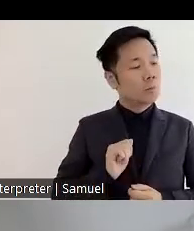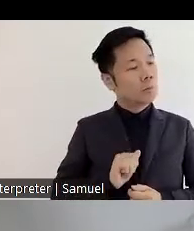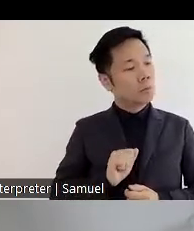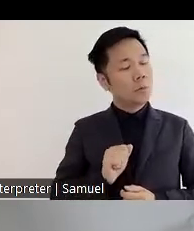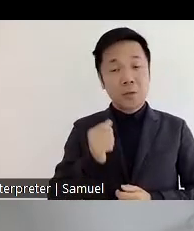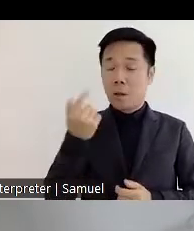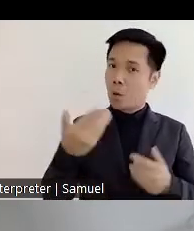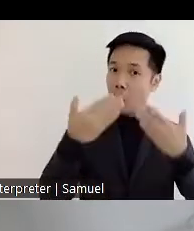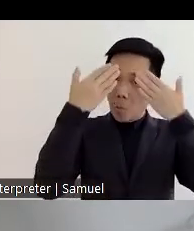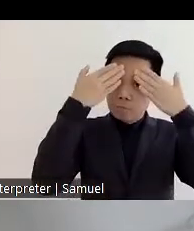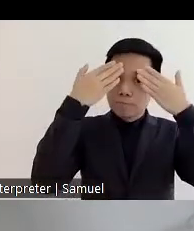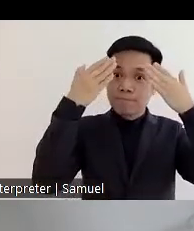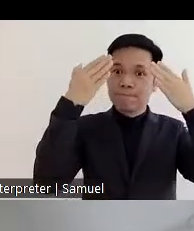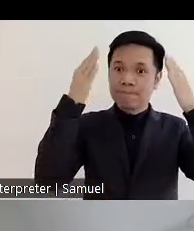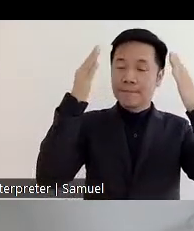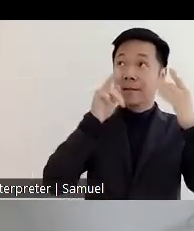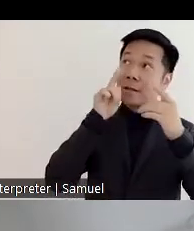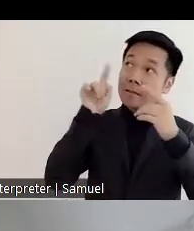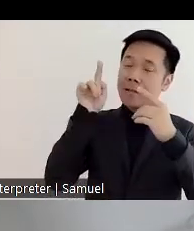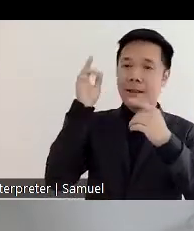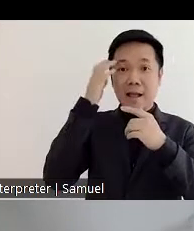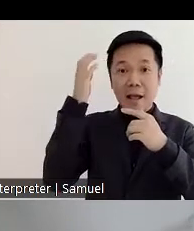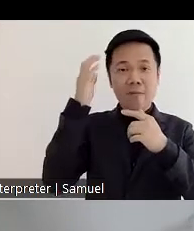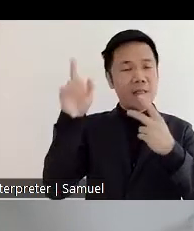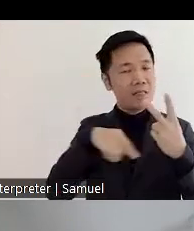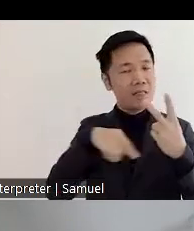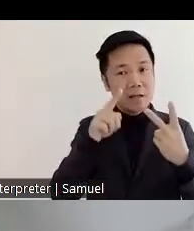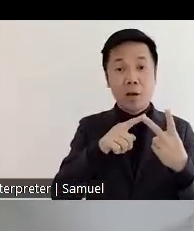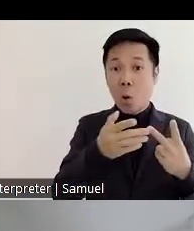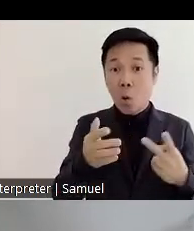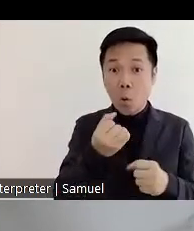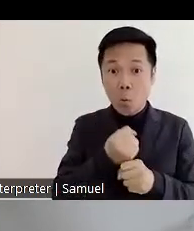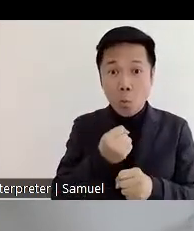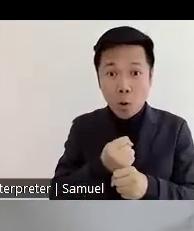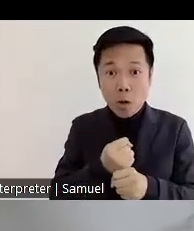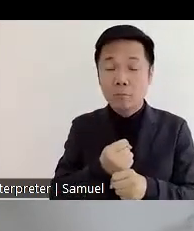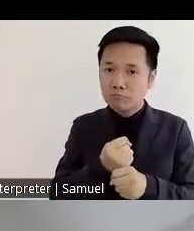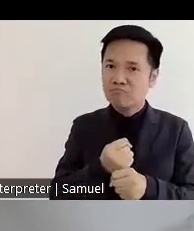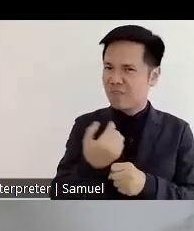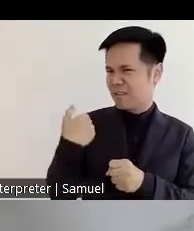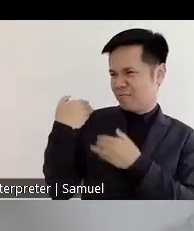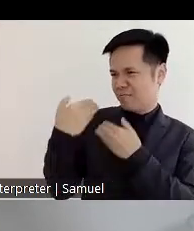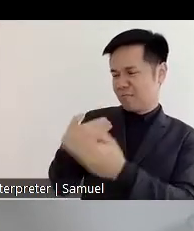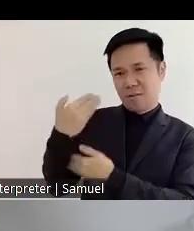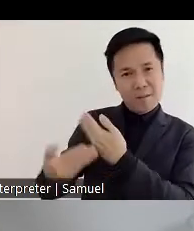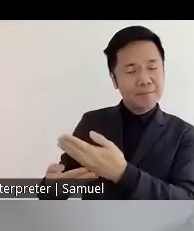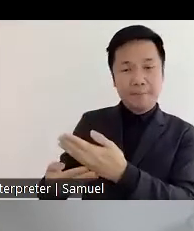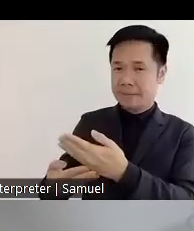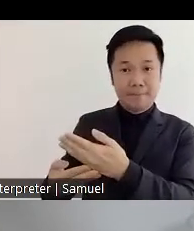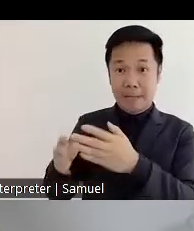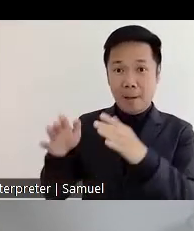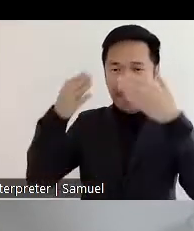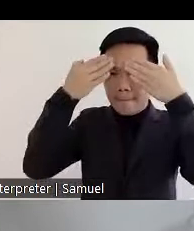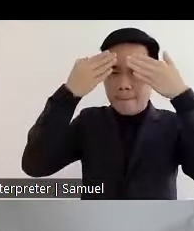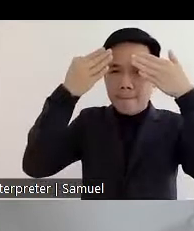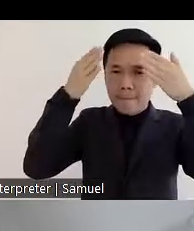villages, to the government and to all the other people who exist in villages. What happens